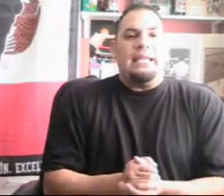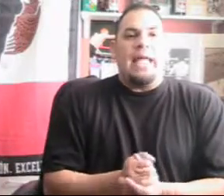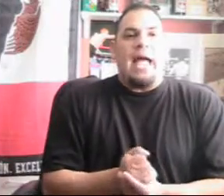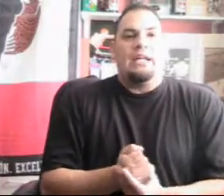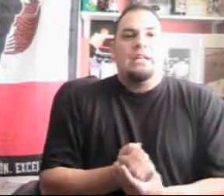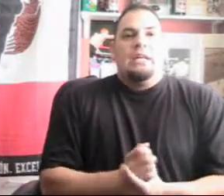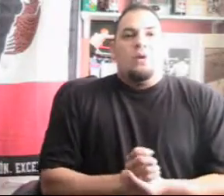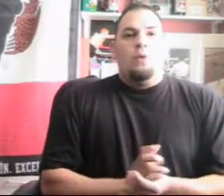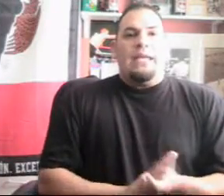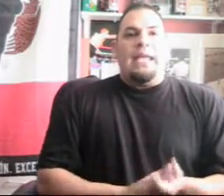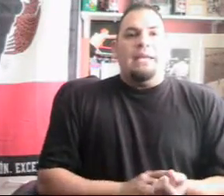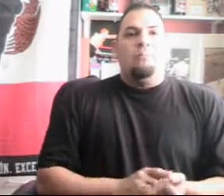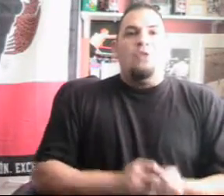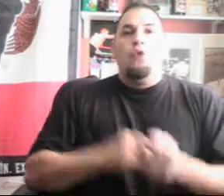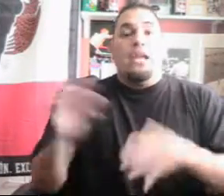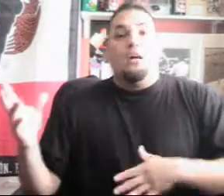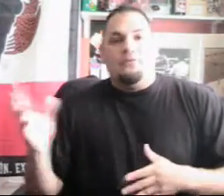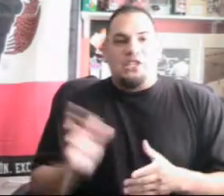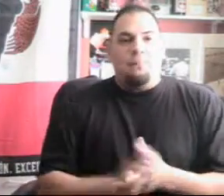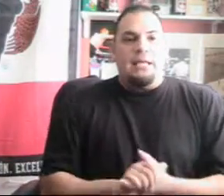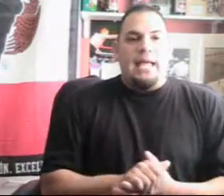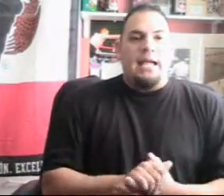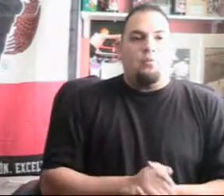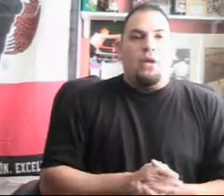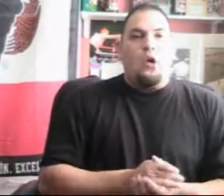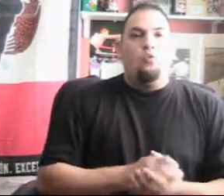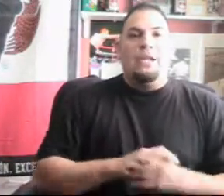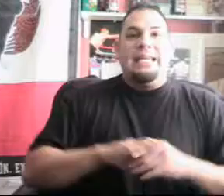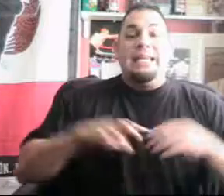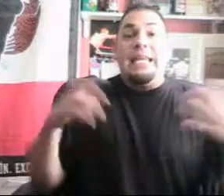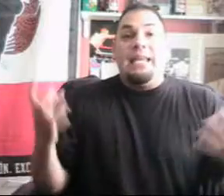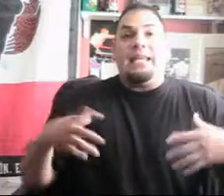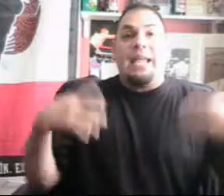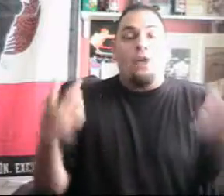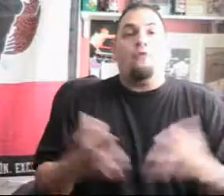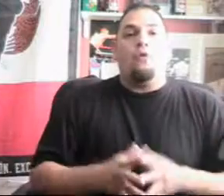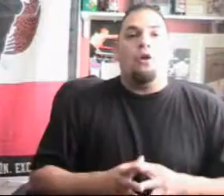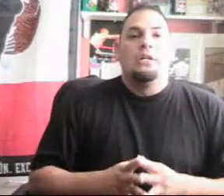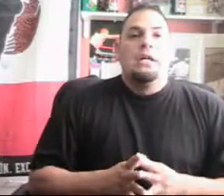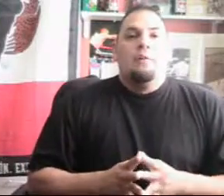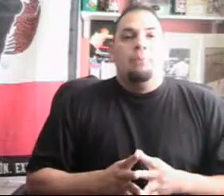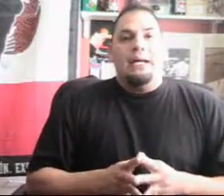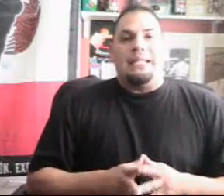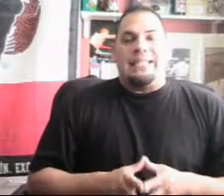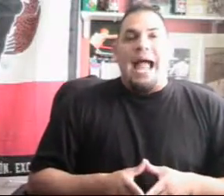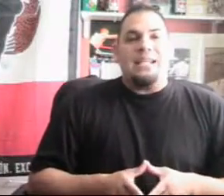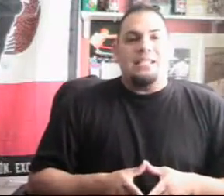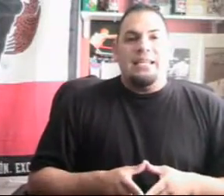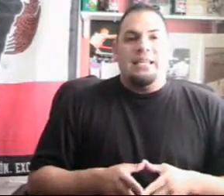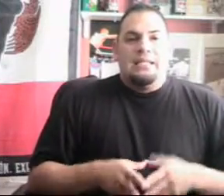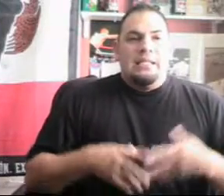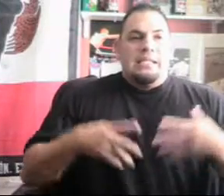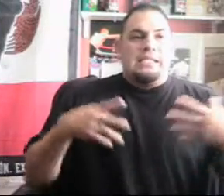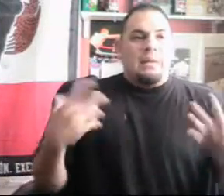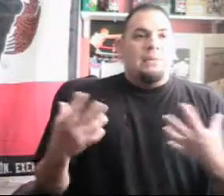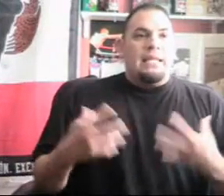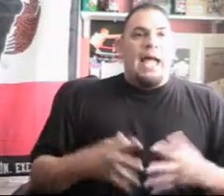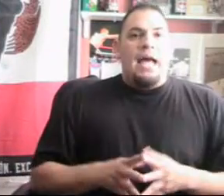that we can be rid of, something that we don't really need and care for, but it's actually something that,